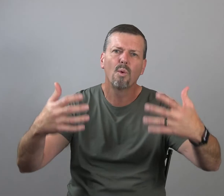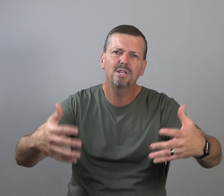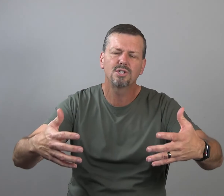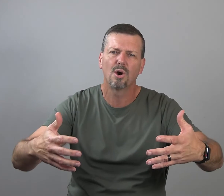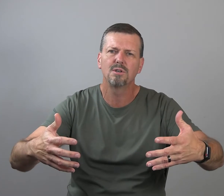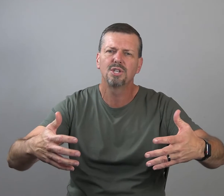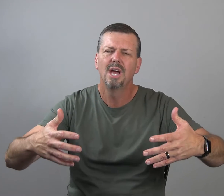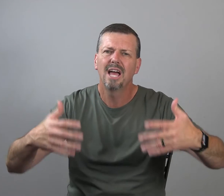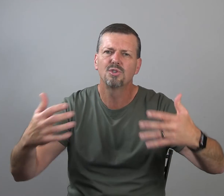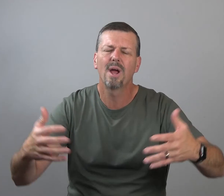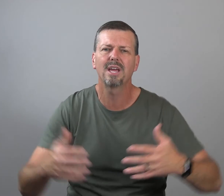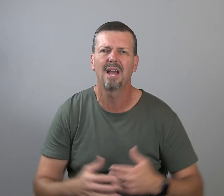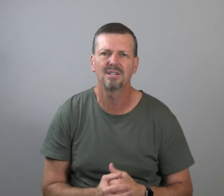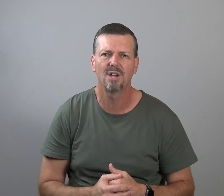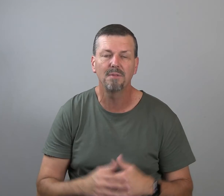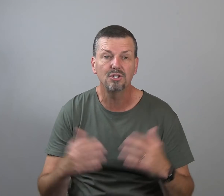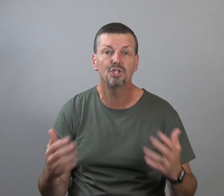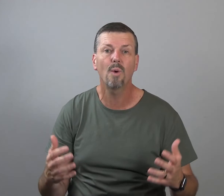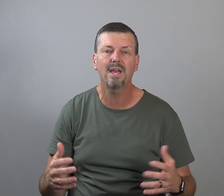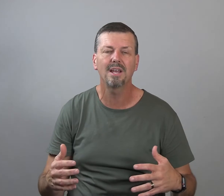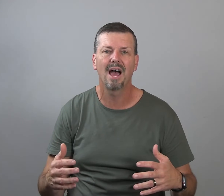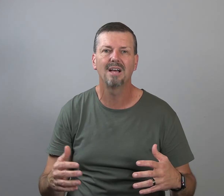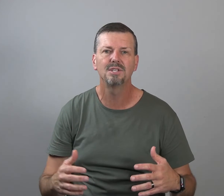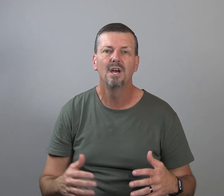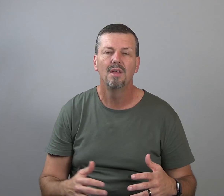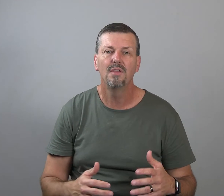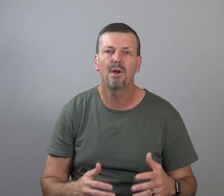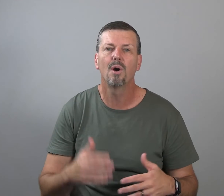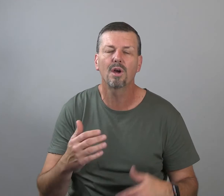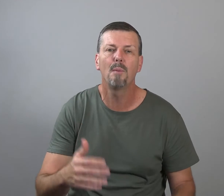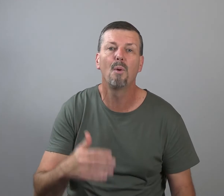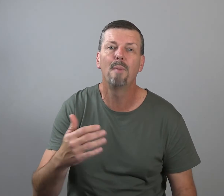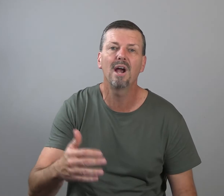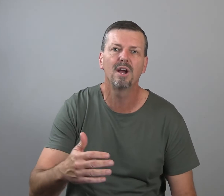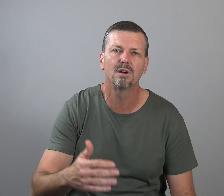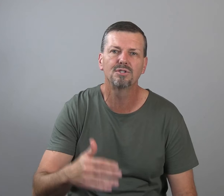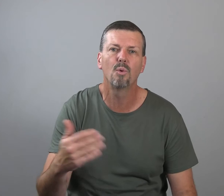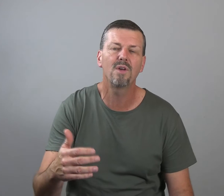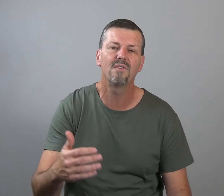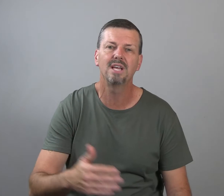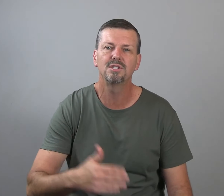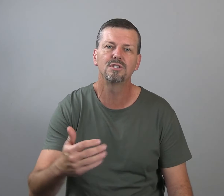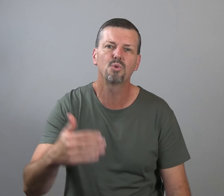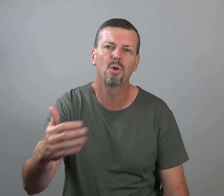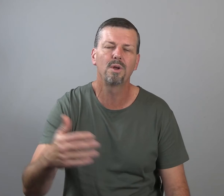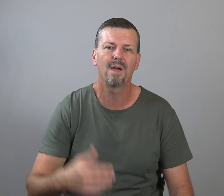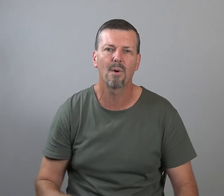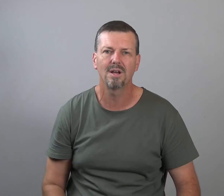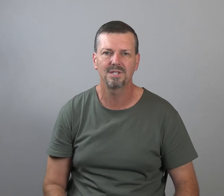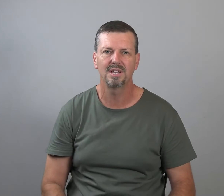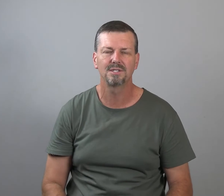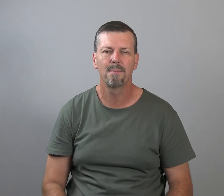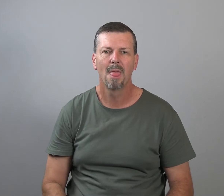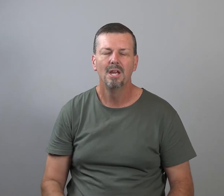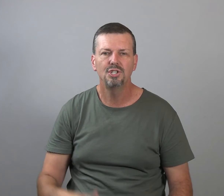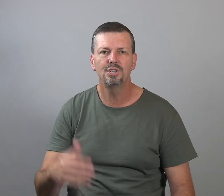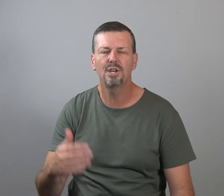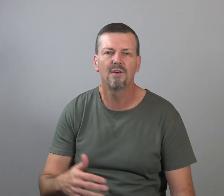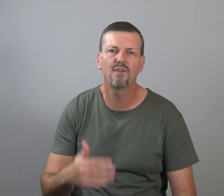research, has recognized something. She's recognized that there are a couple barriers that we face in this 21-day process. She said the